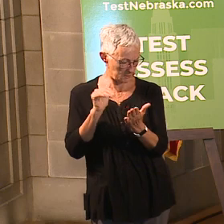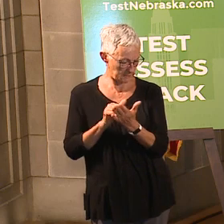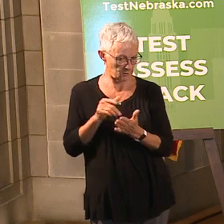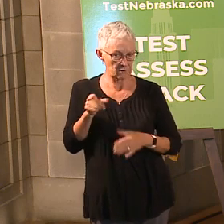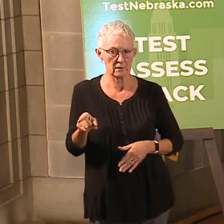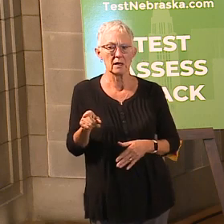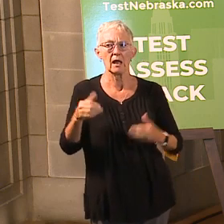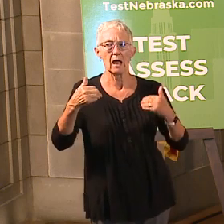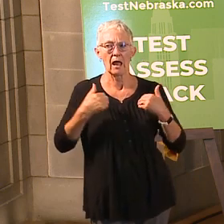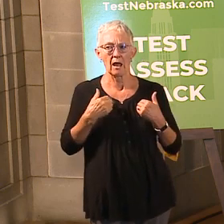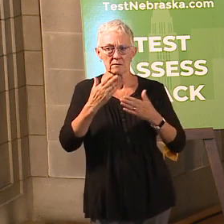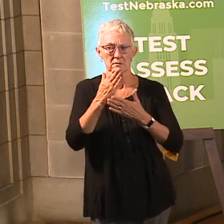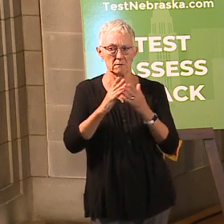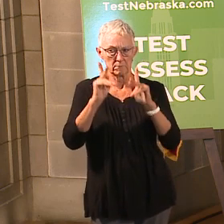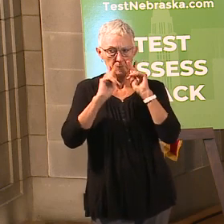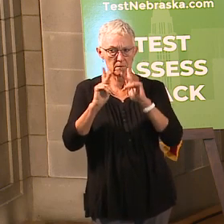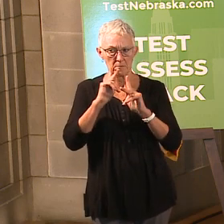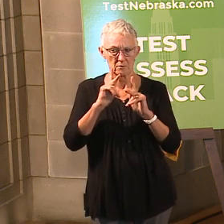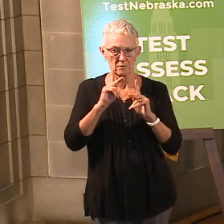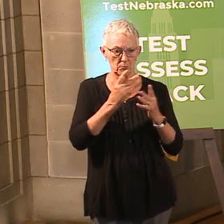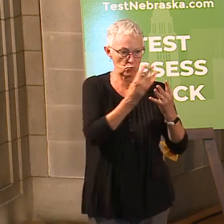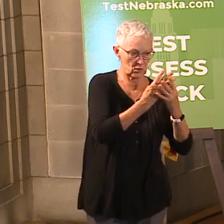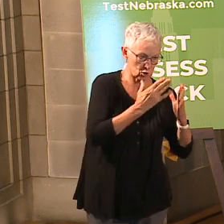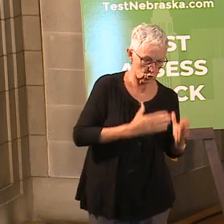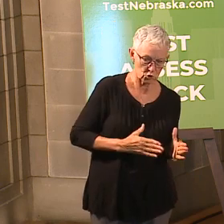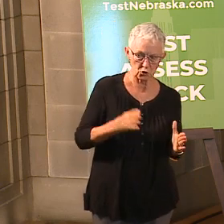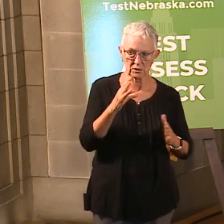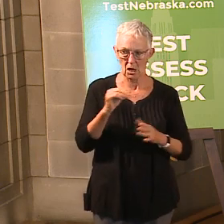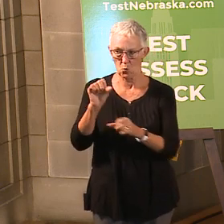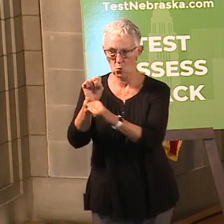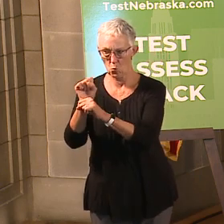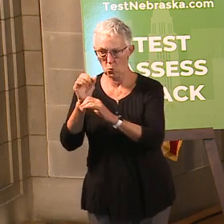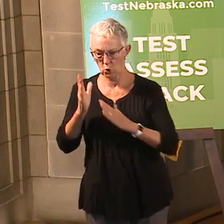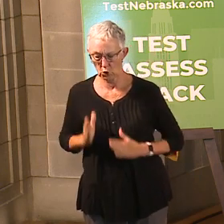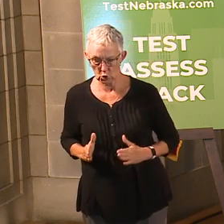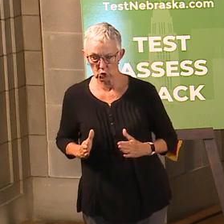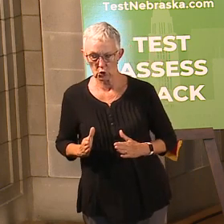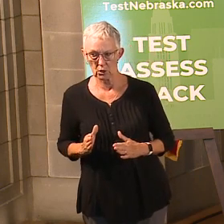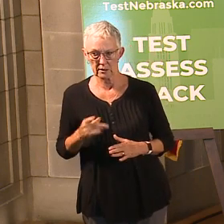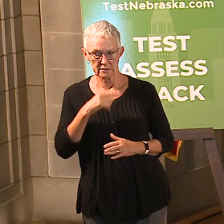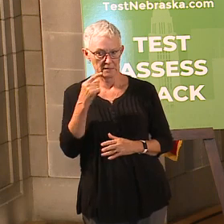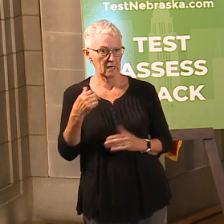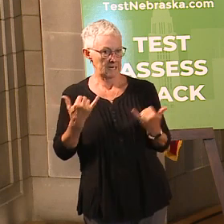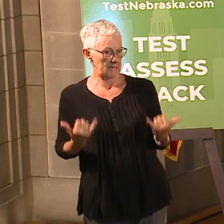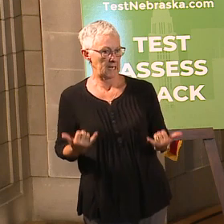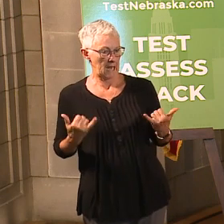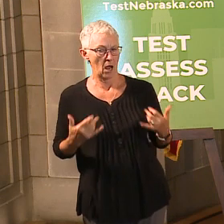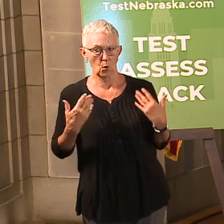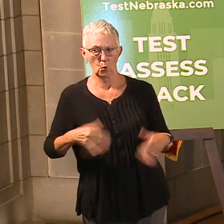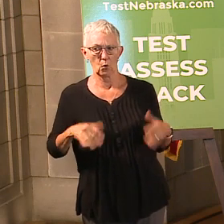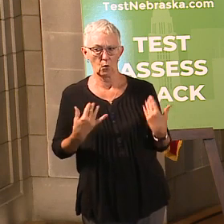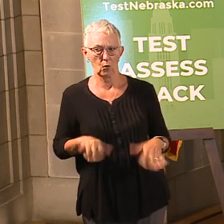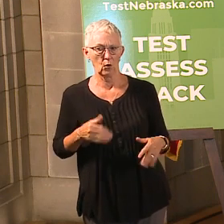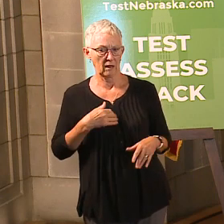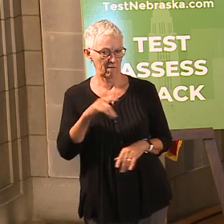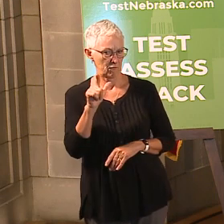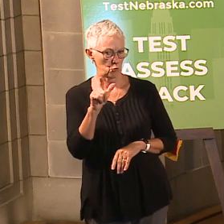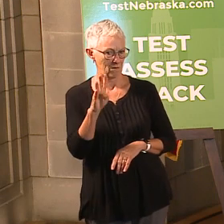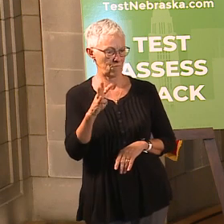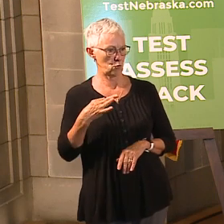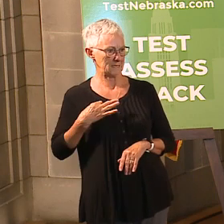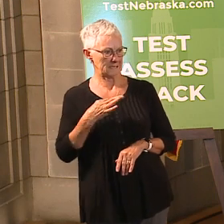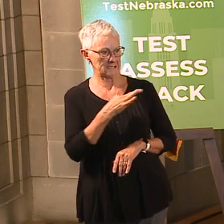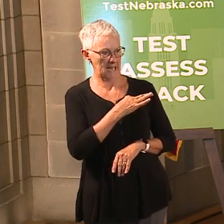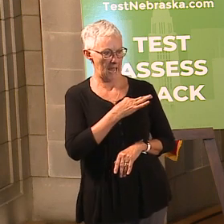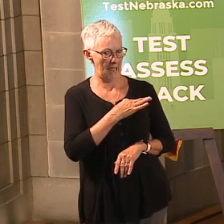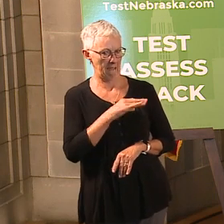The inspector general says that we have potentially have an issue with the state 10 or 24 staff have tested positive. At what